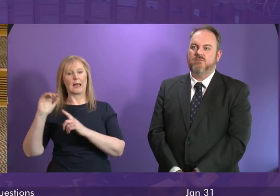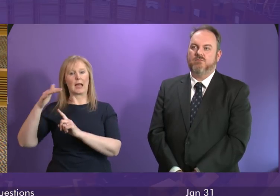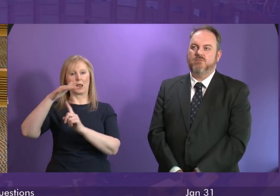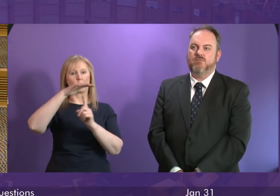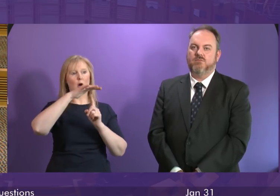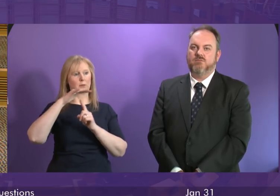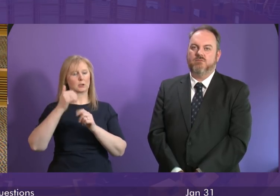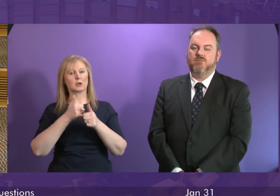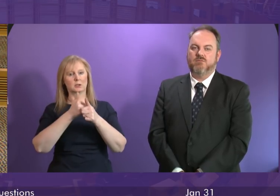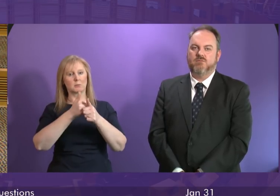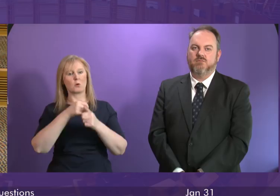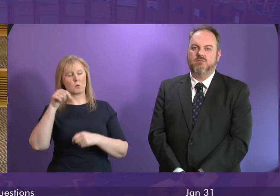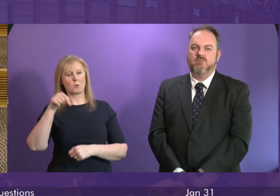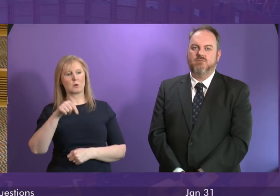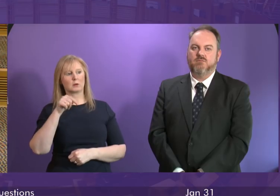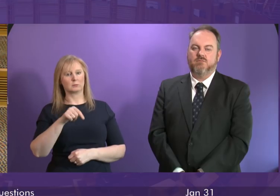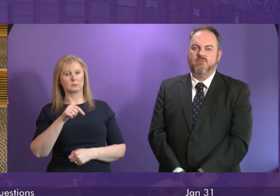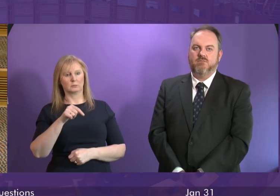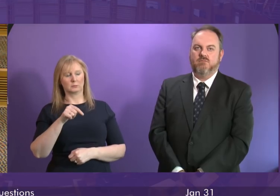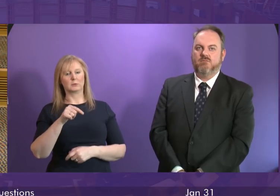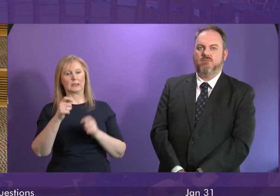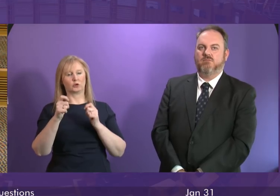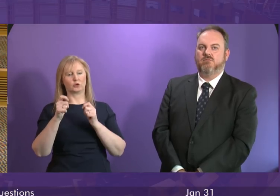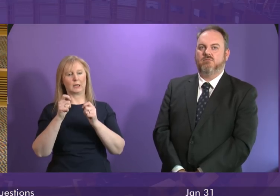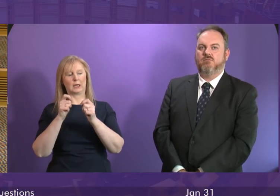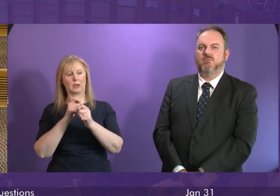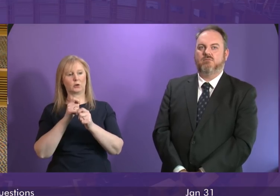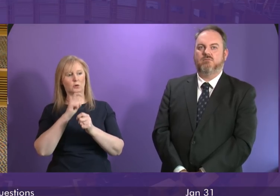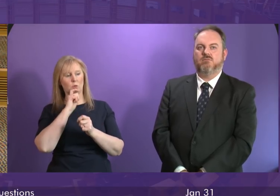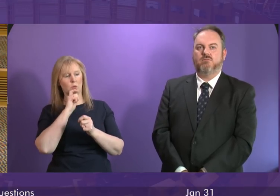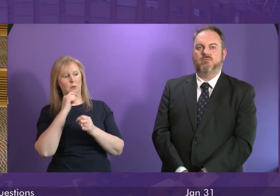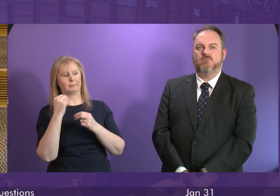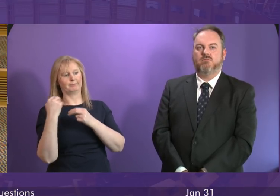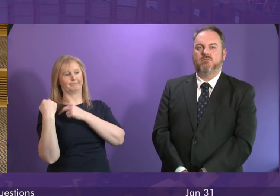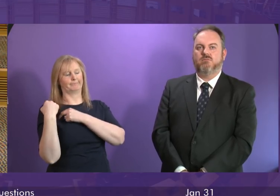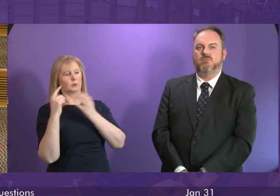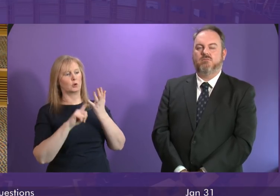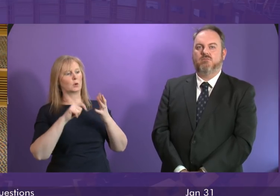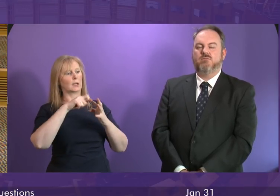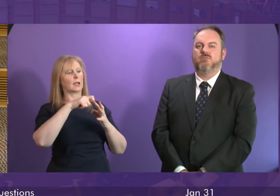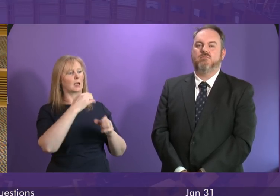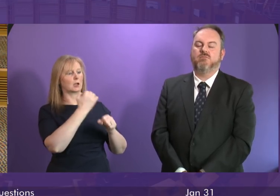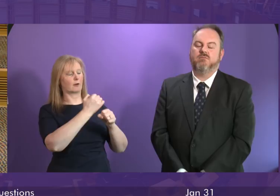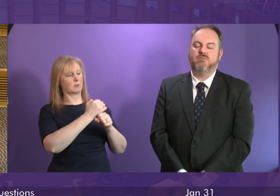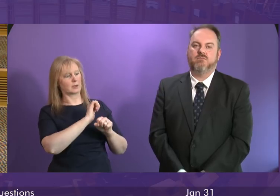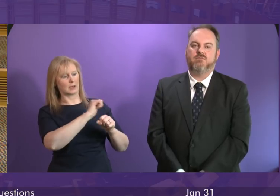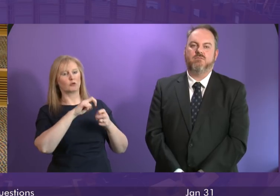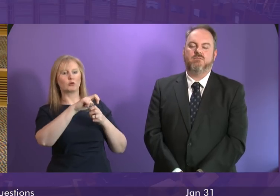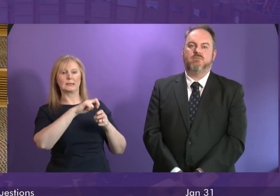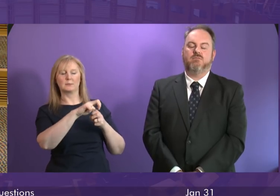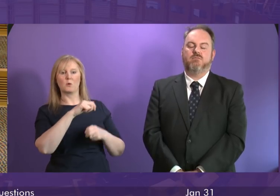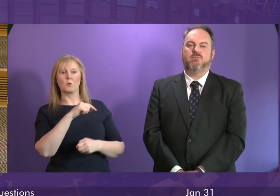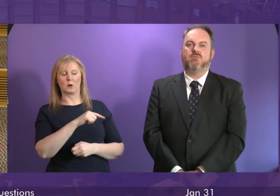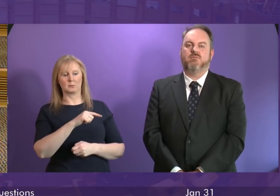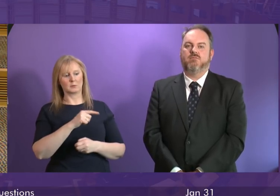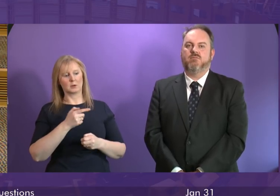support the levers for change around that remain with the UK Government and Department for Transport however following recent